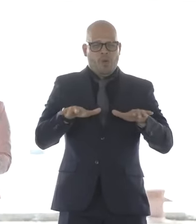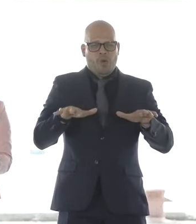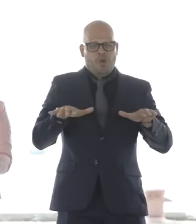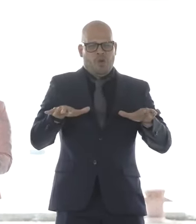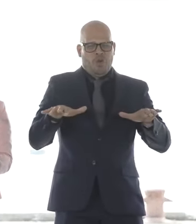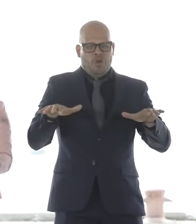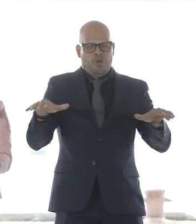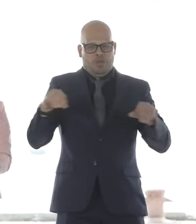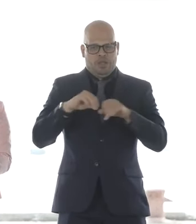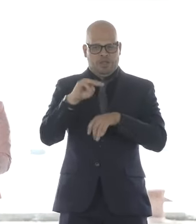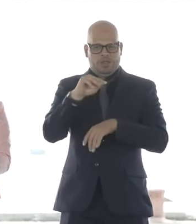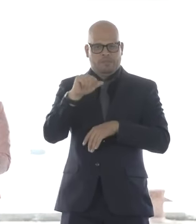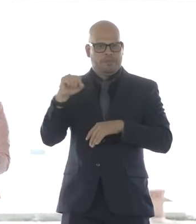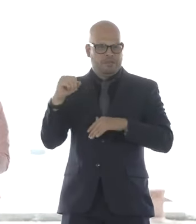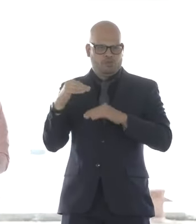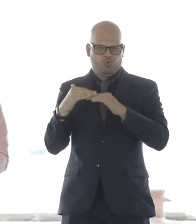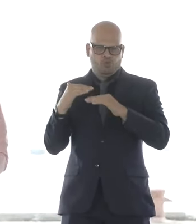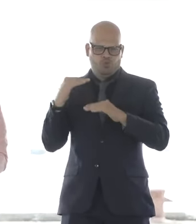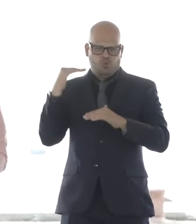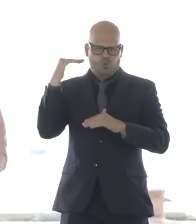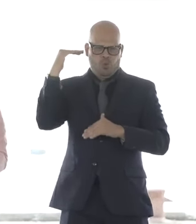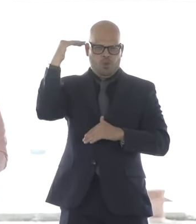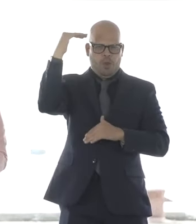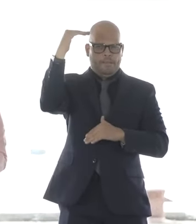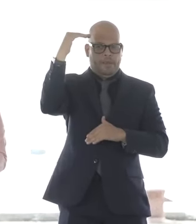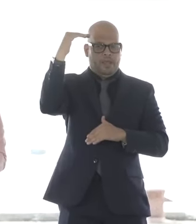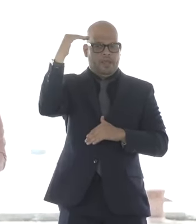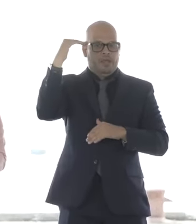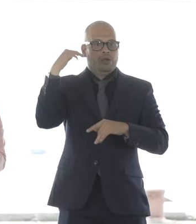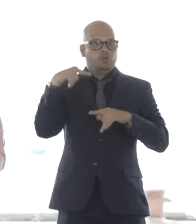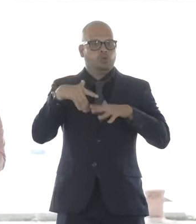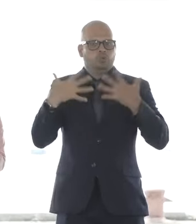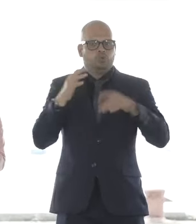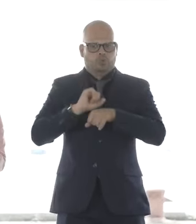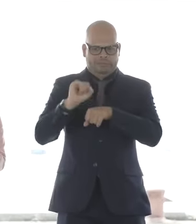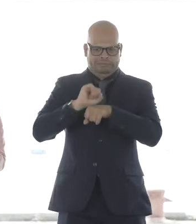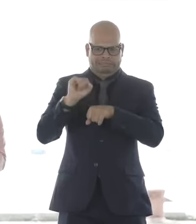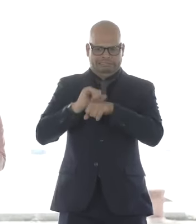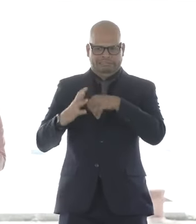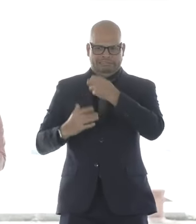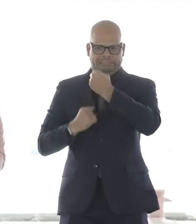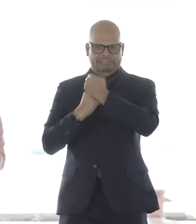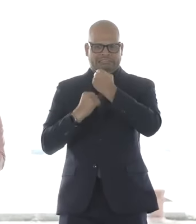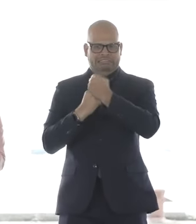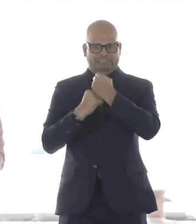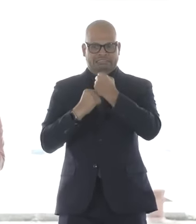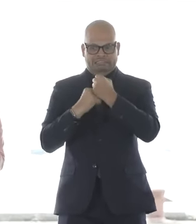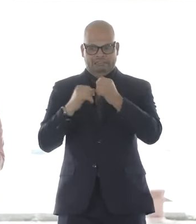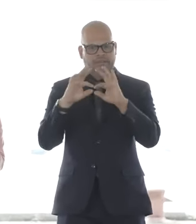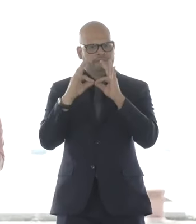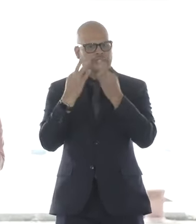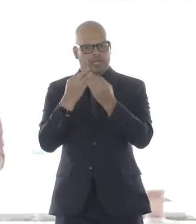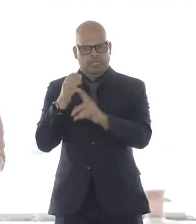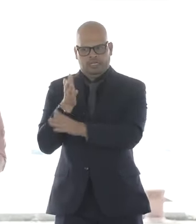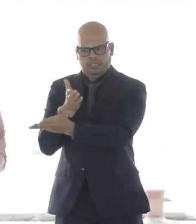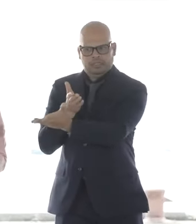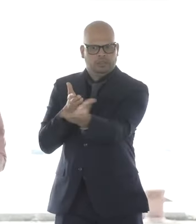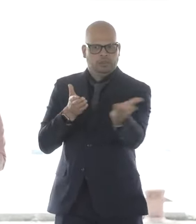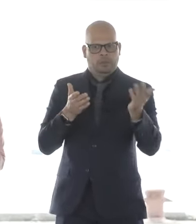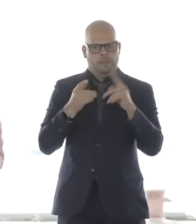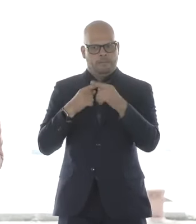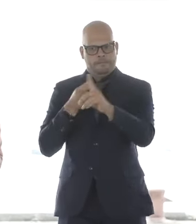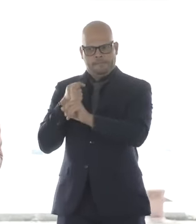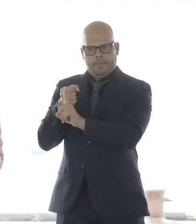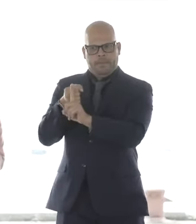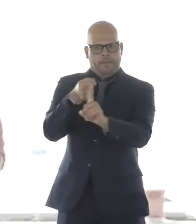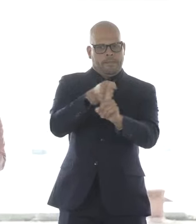great jobs to support Massachusetts families and creating a long-term impact that's positive on our local and